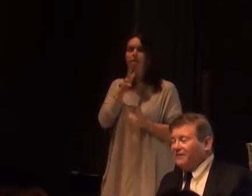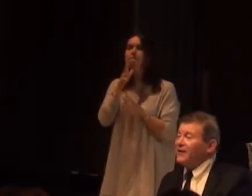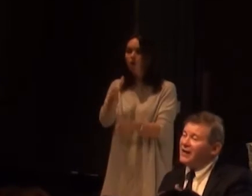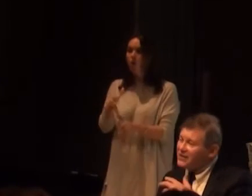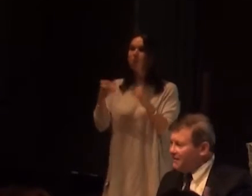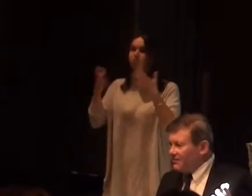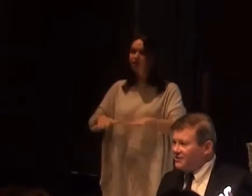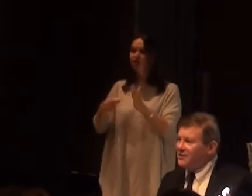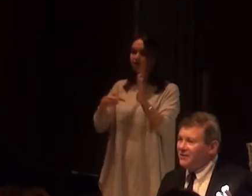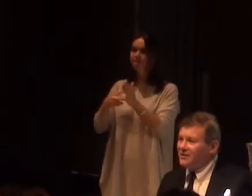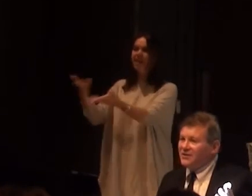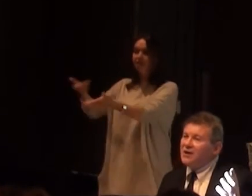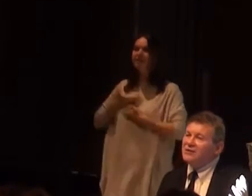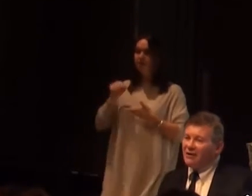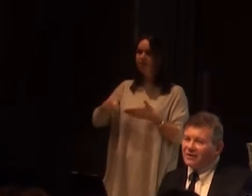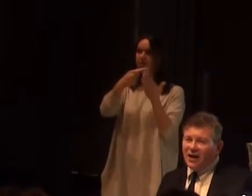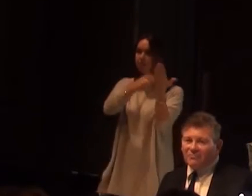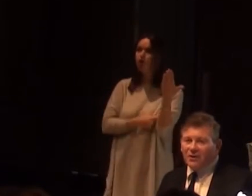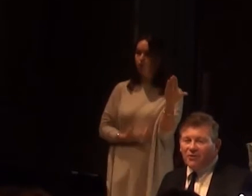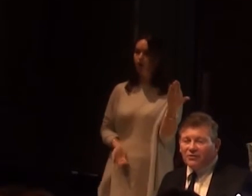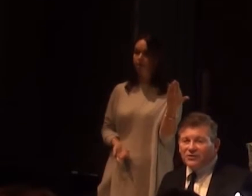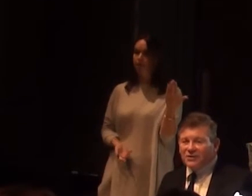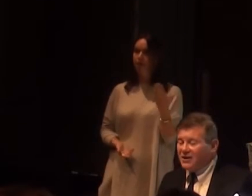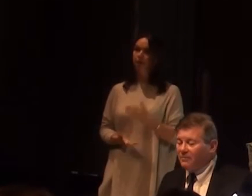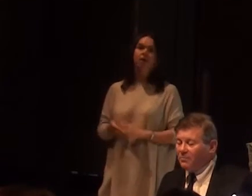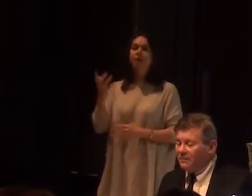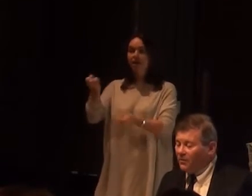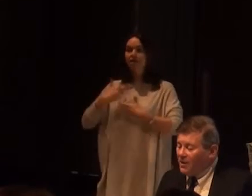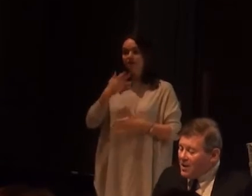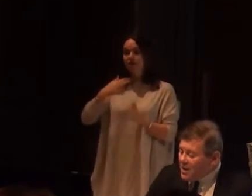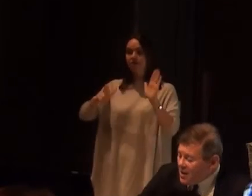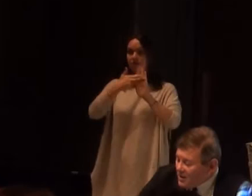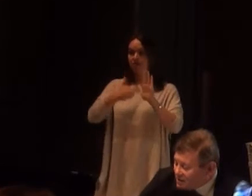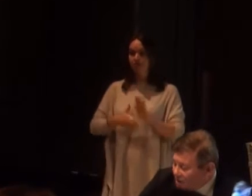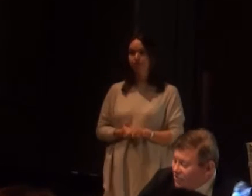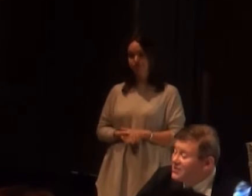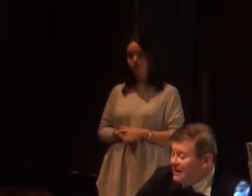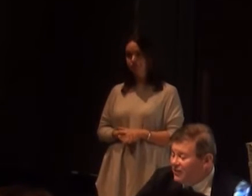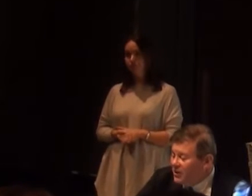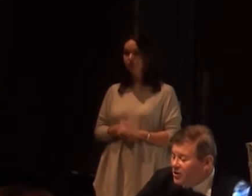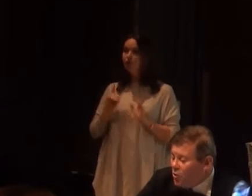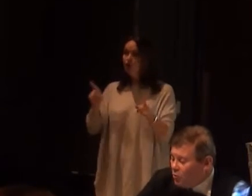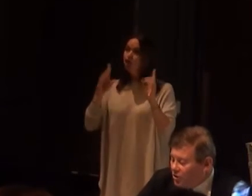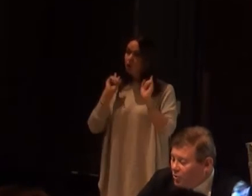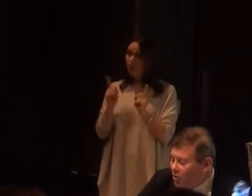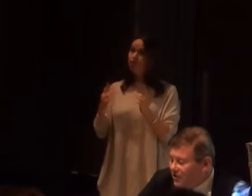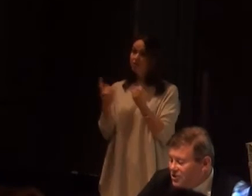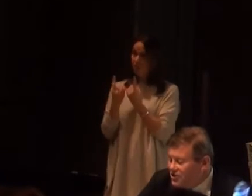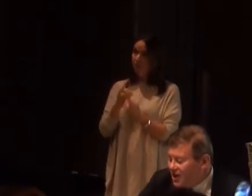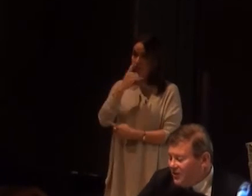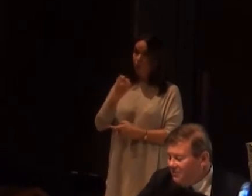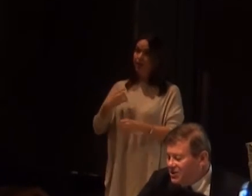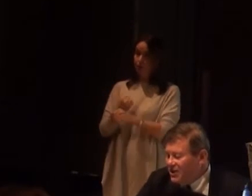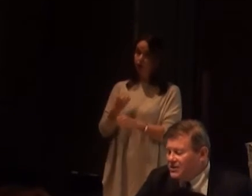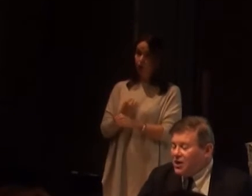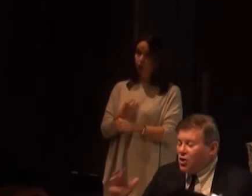British TV has given us this stereotyped approach to disabled people. So, there is something we can all do. All of us